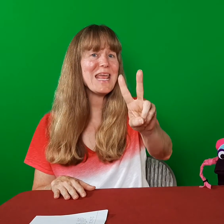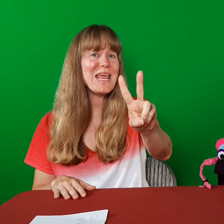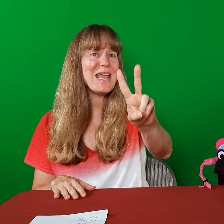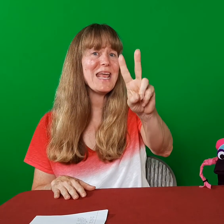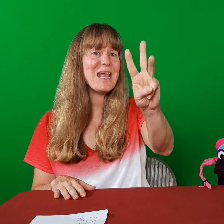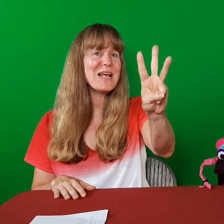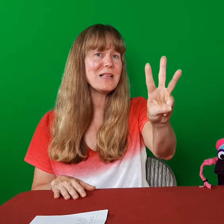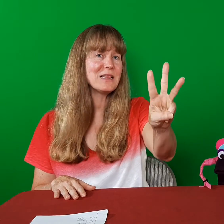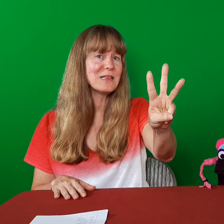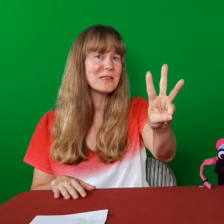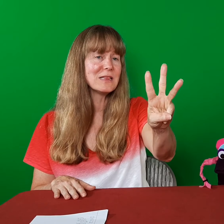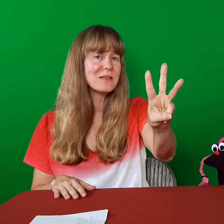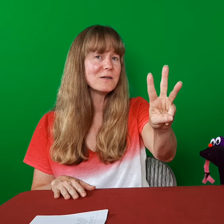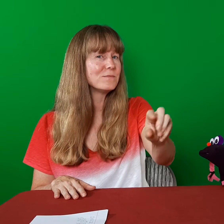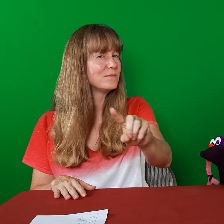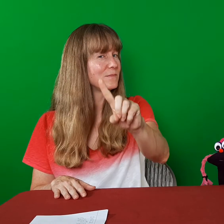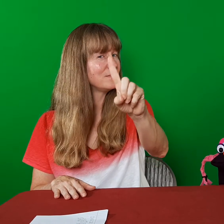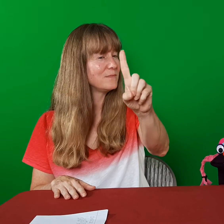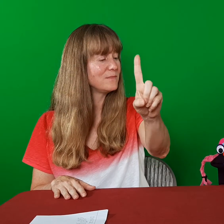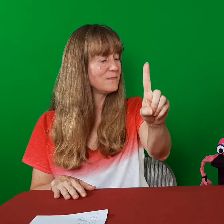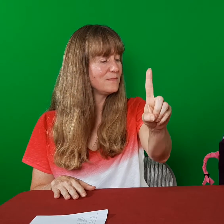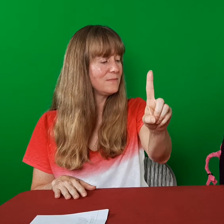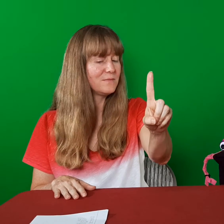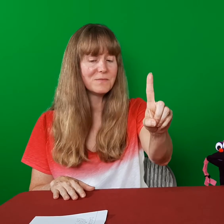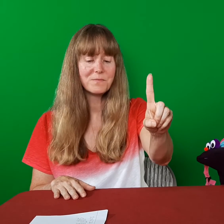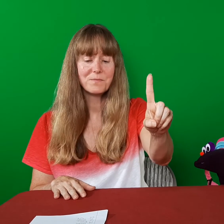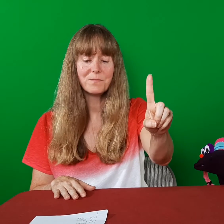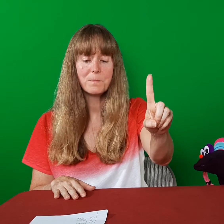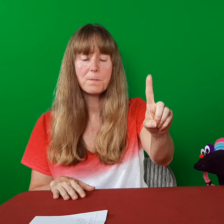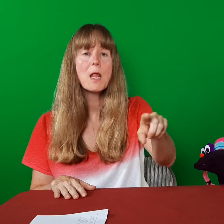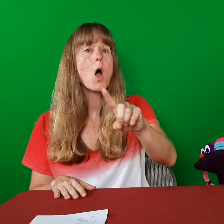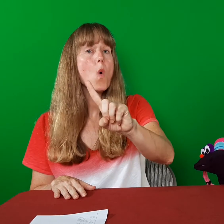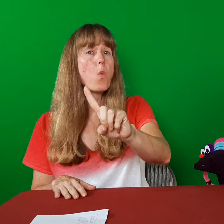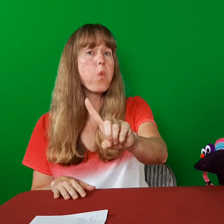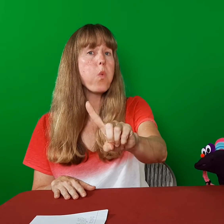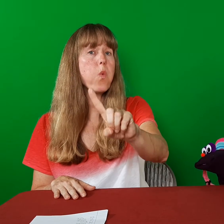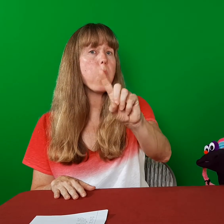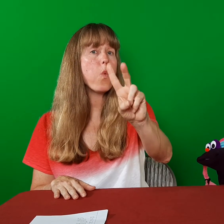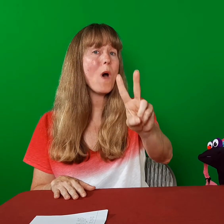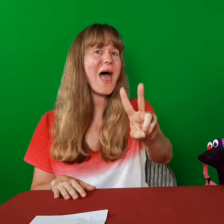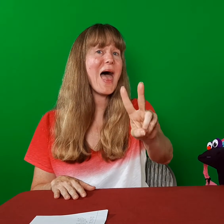Kneel. Kneel. Well.